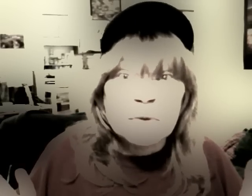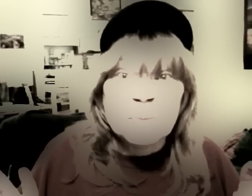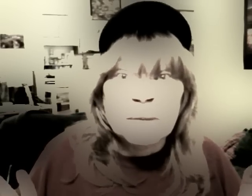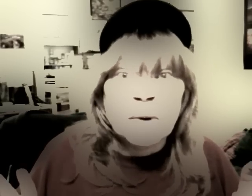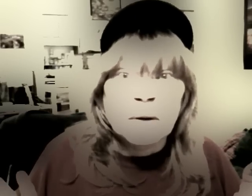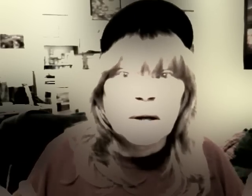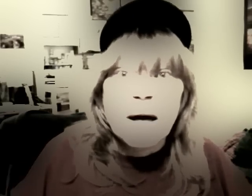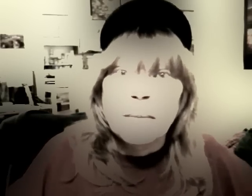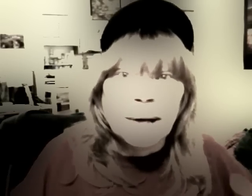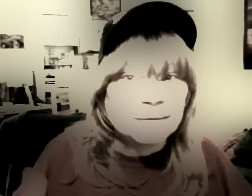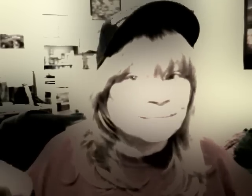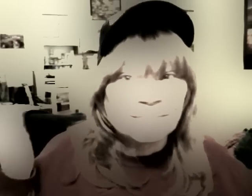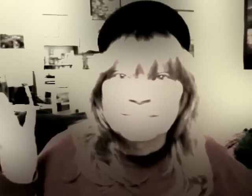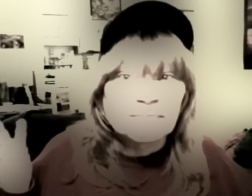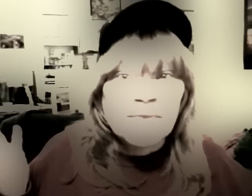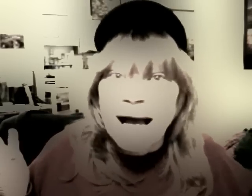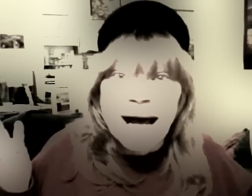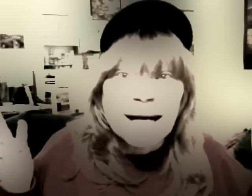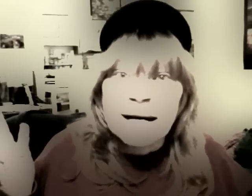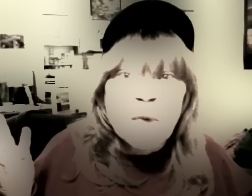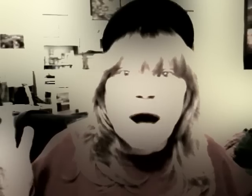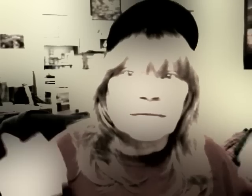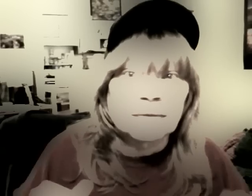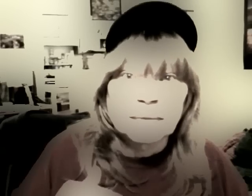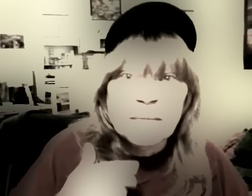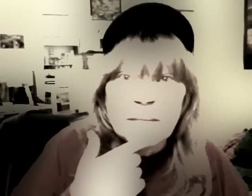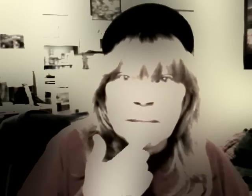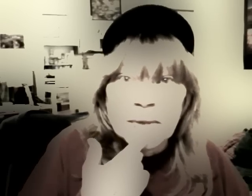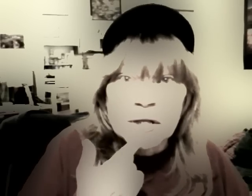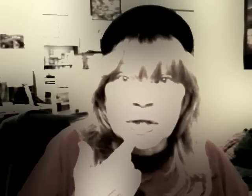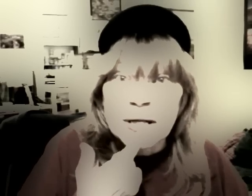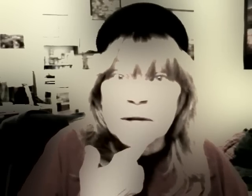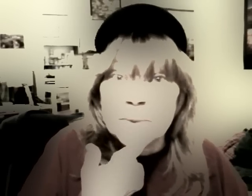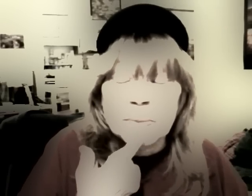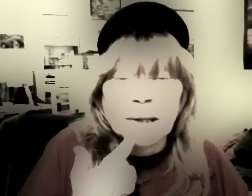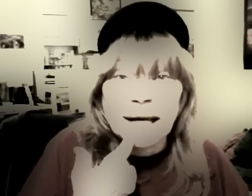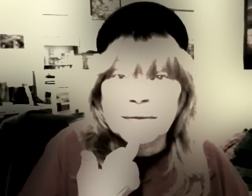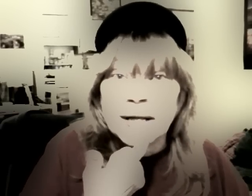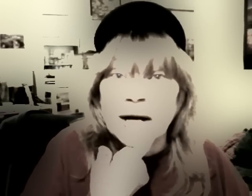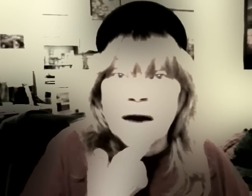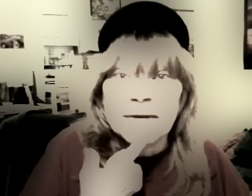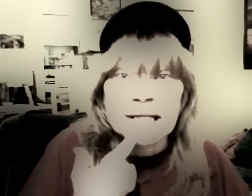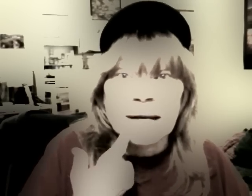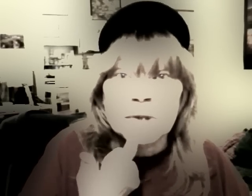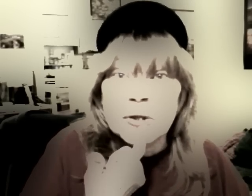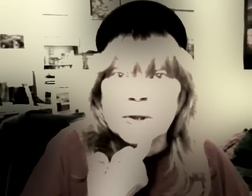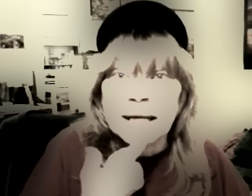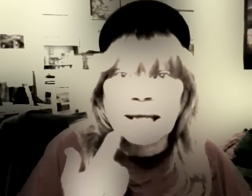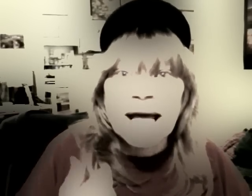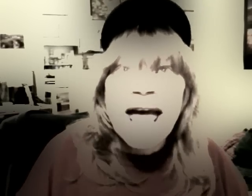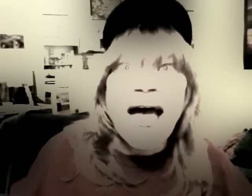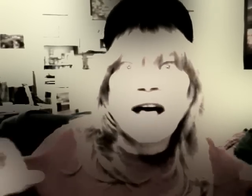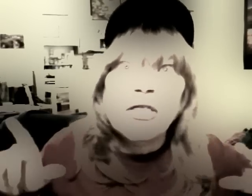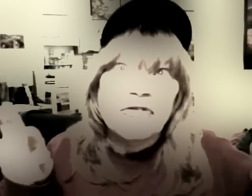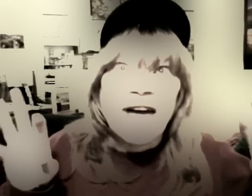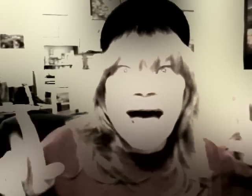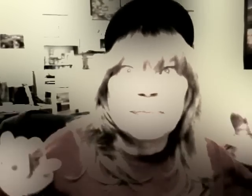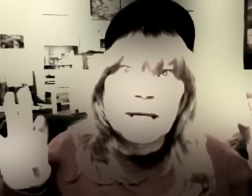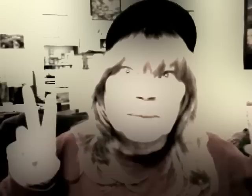people, but I've got to cut them off. There are certain other people I have to cut off at times too, like the health fad people.